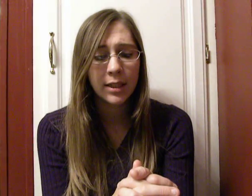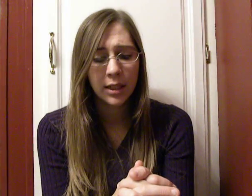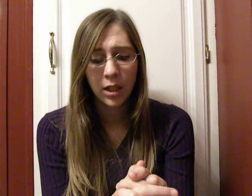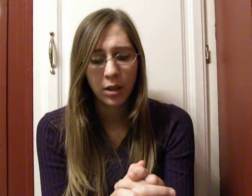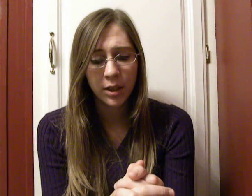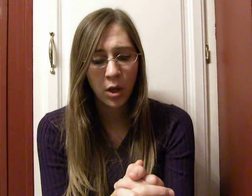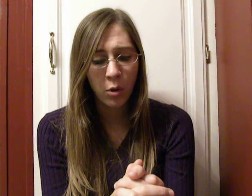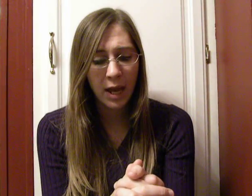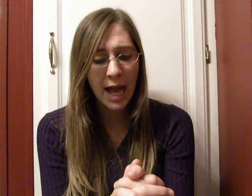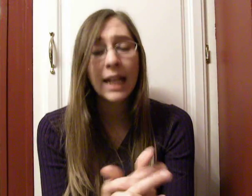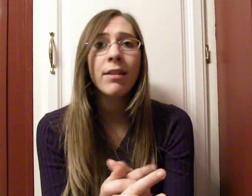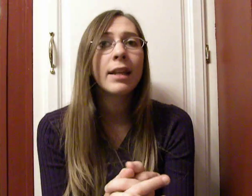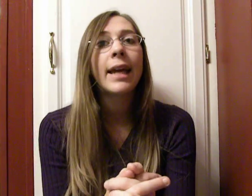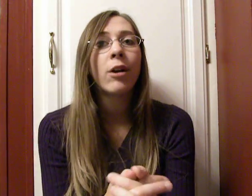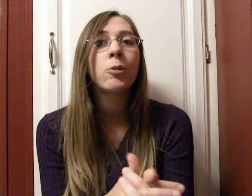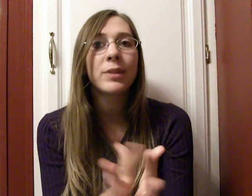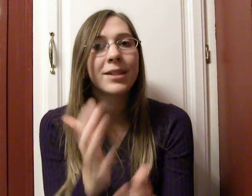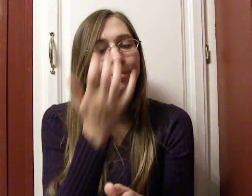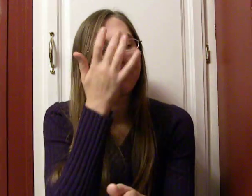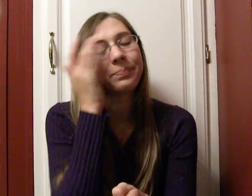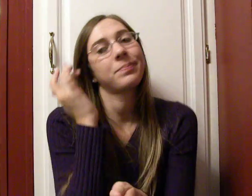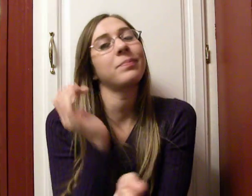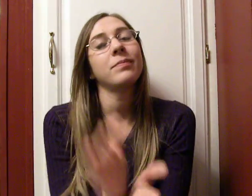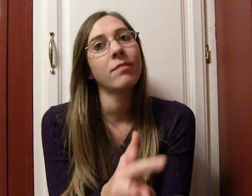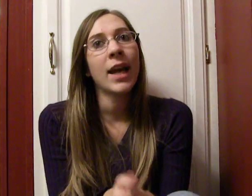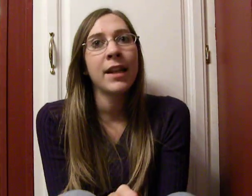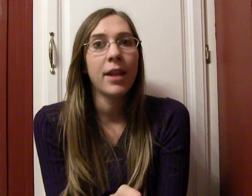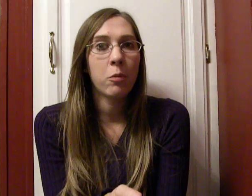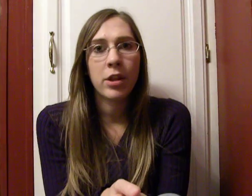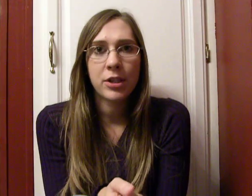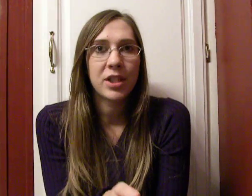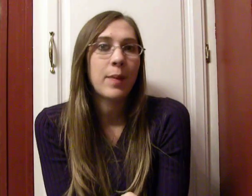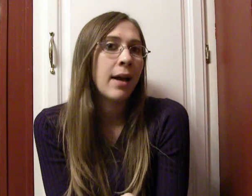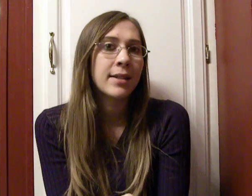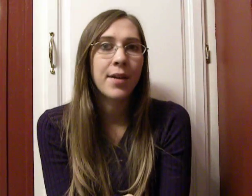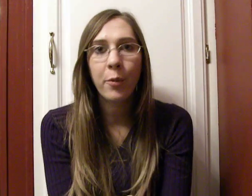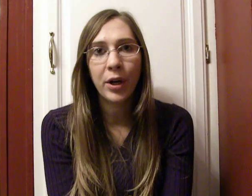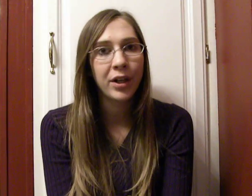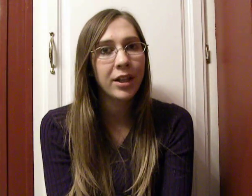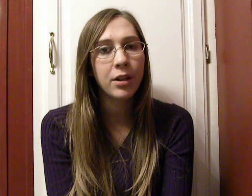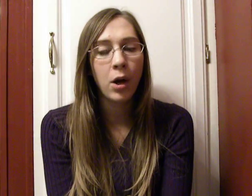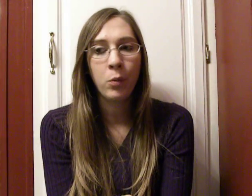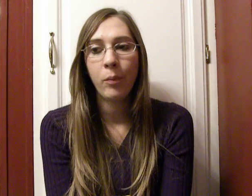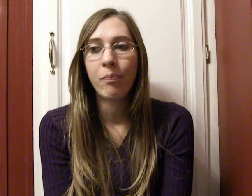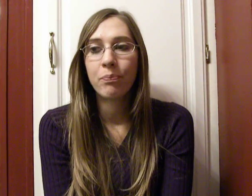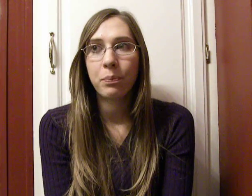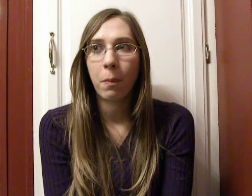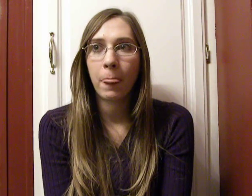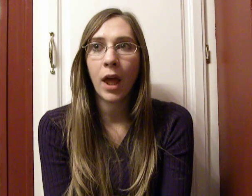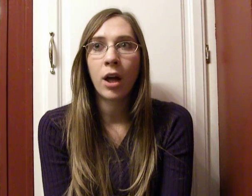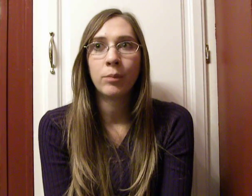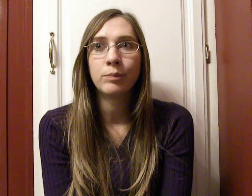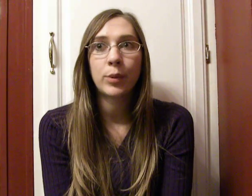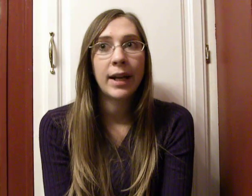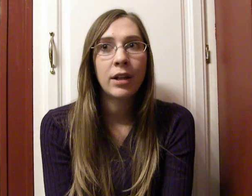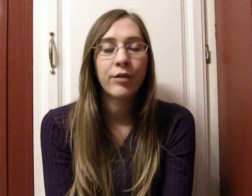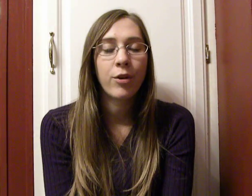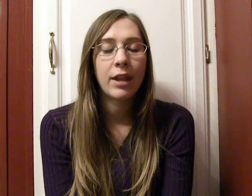Um, anything helps. Anything, whether it's just passing on the word, you know, um, praying for